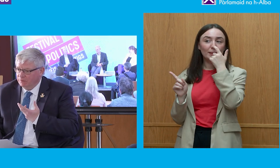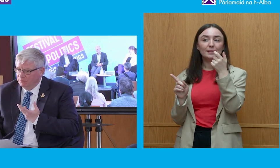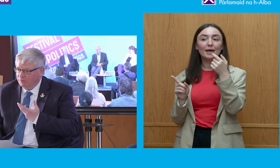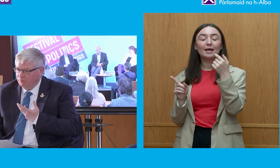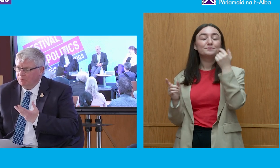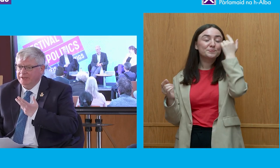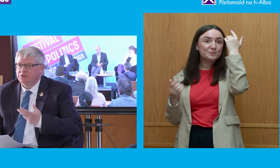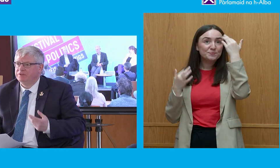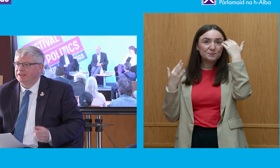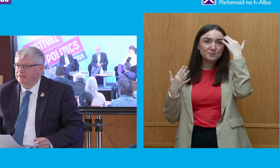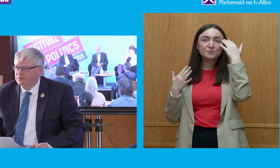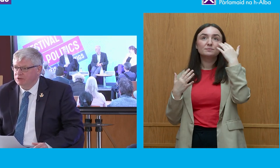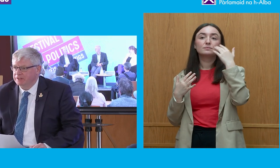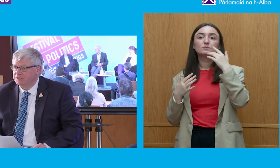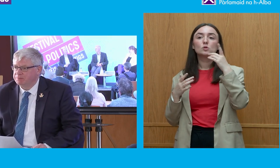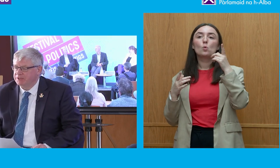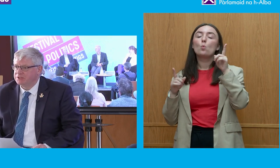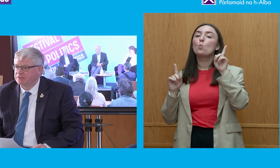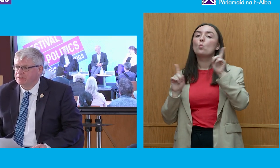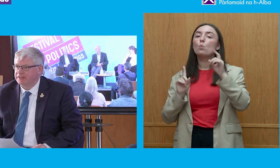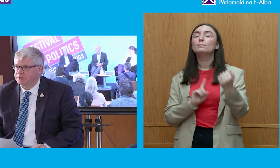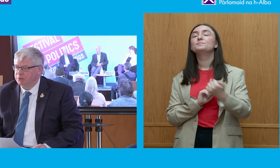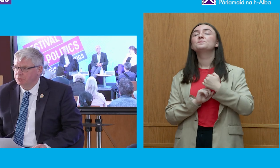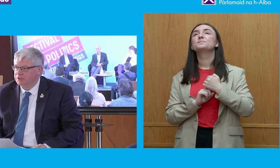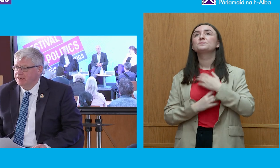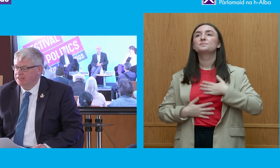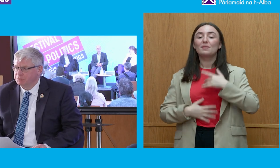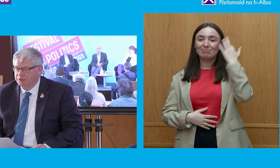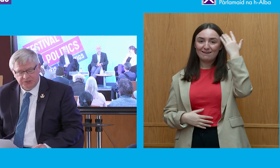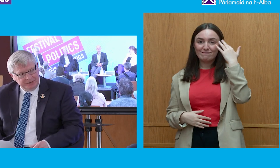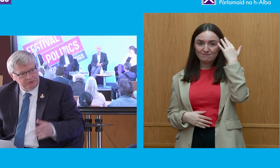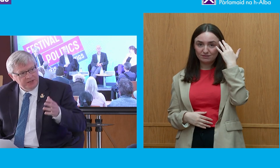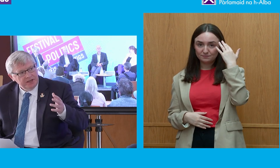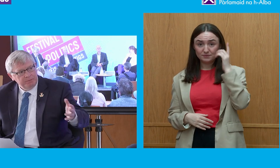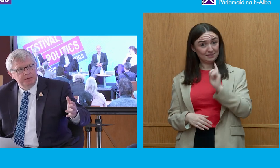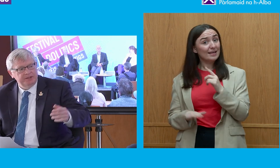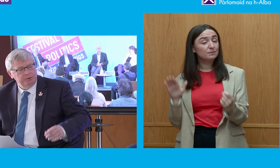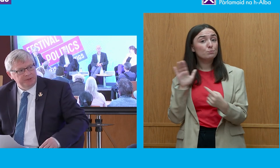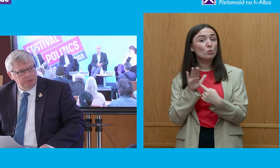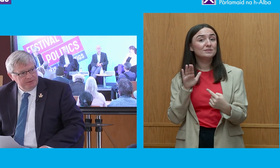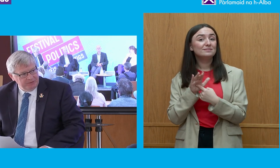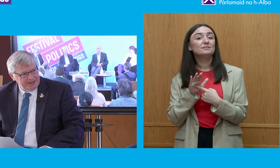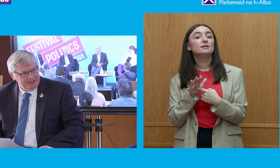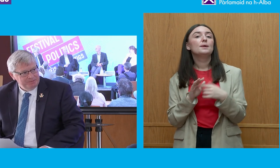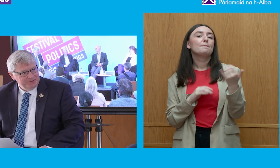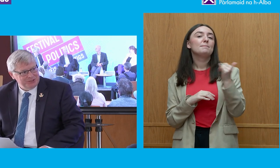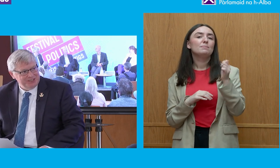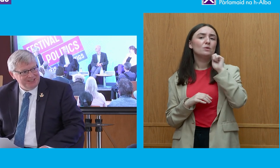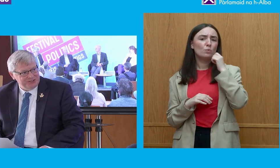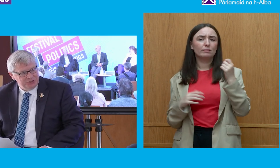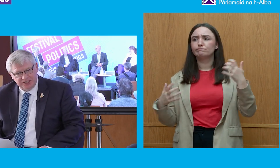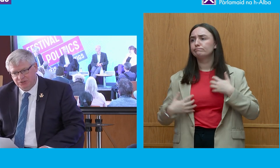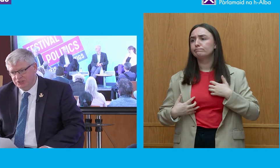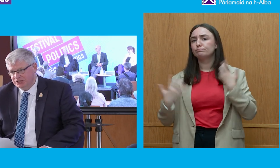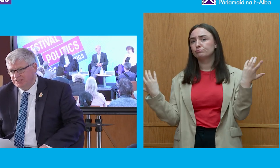what made you think during this because that is important and it is what it's about maybe there will be a wave of anger that